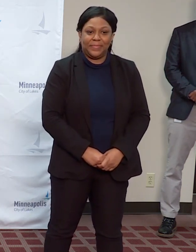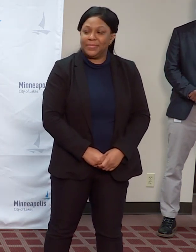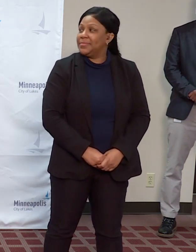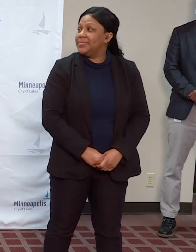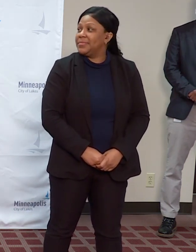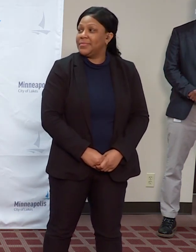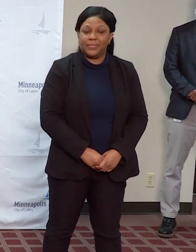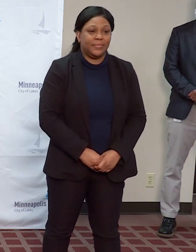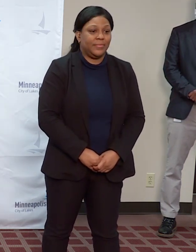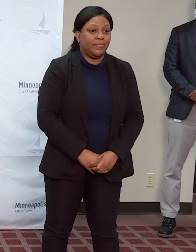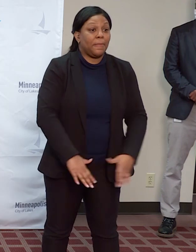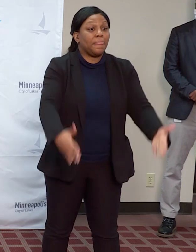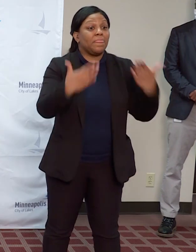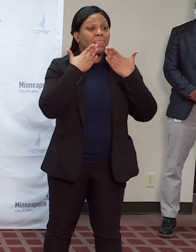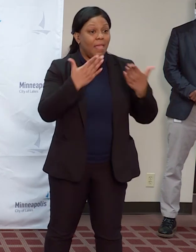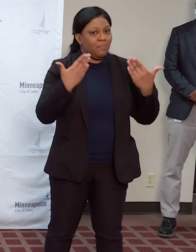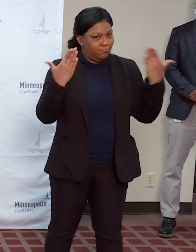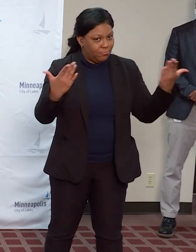Thank you. We'll open to questions.